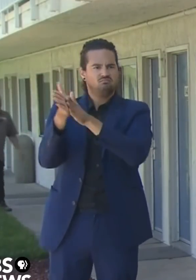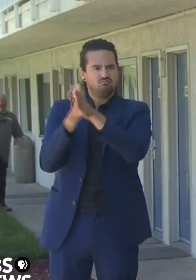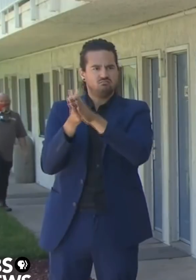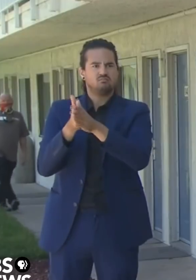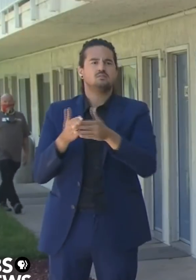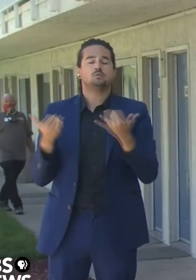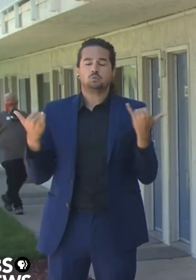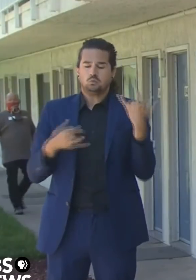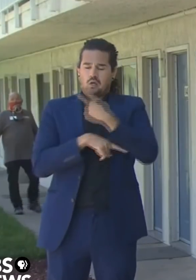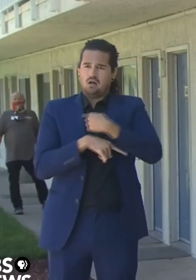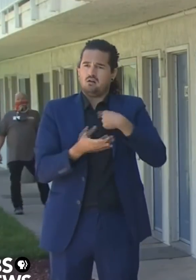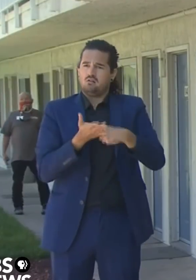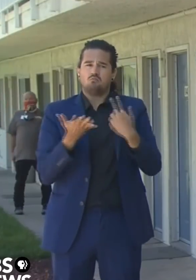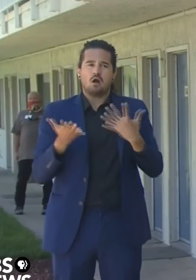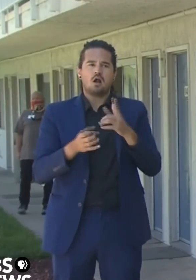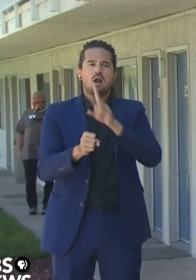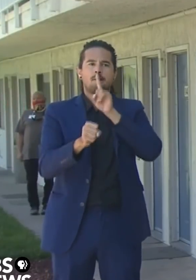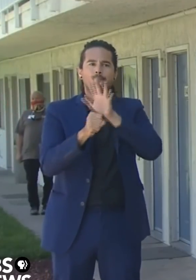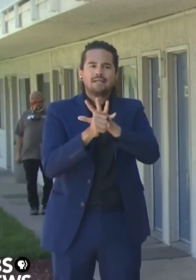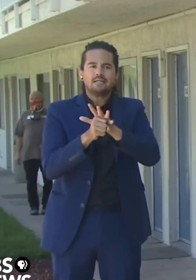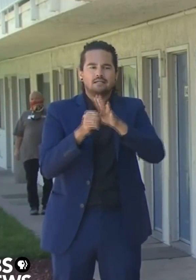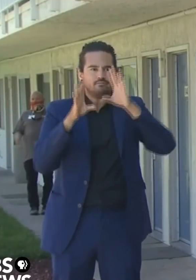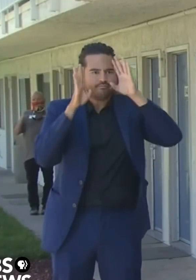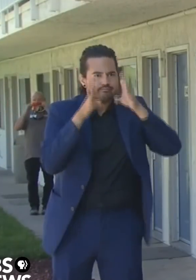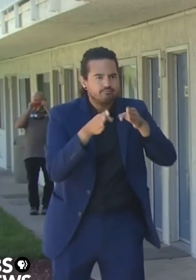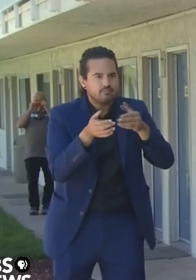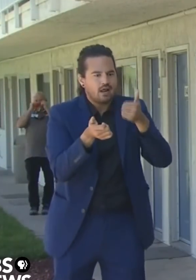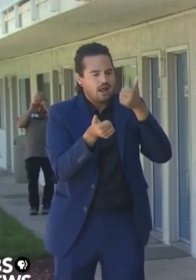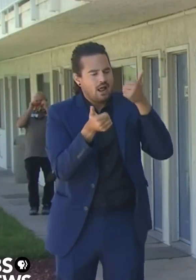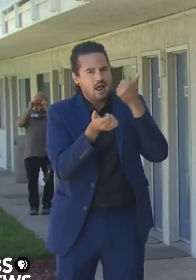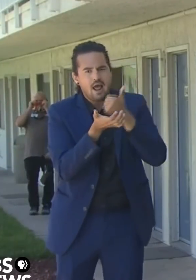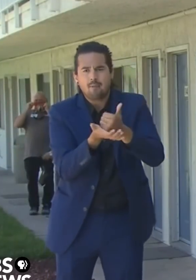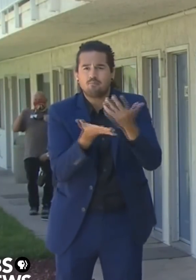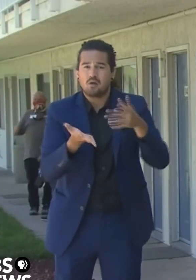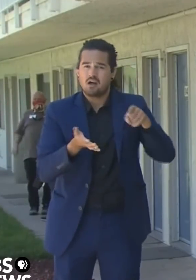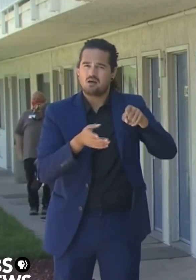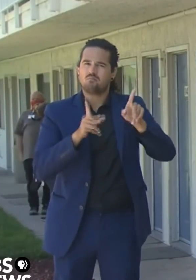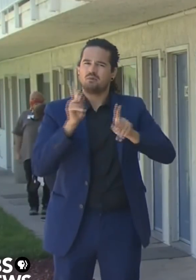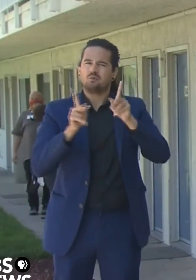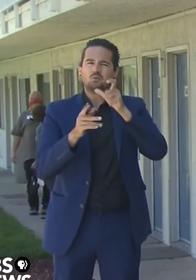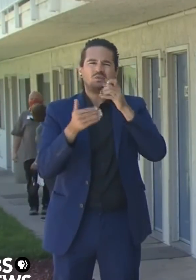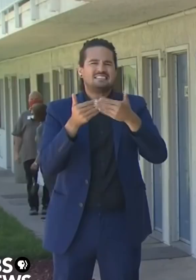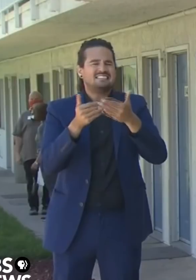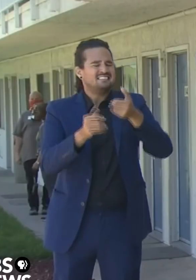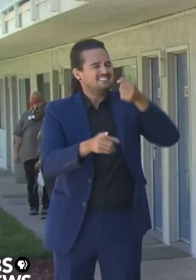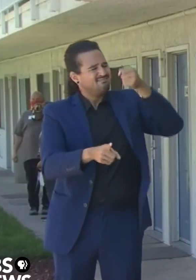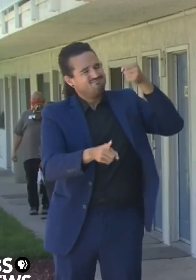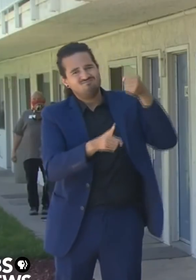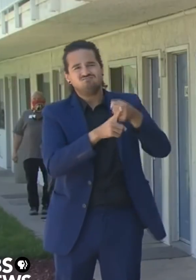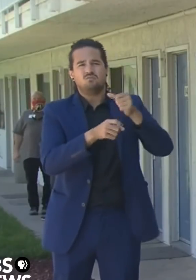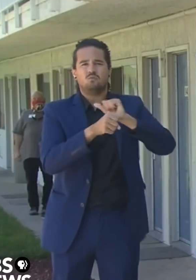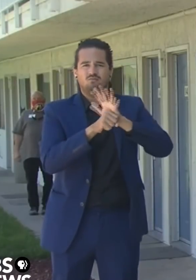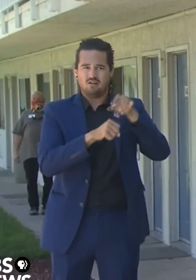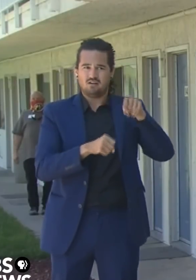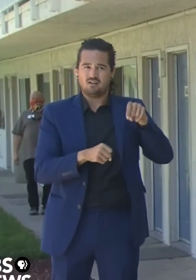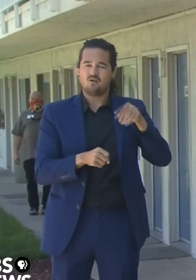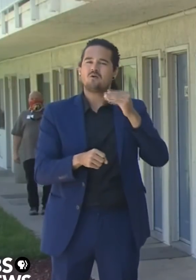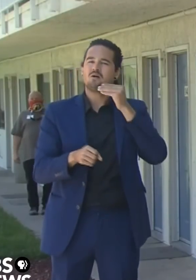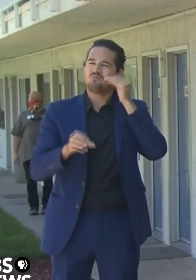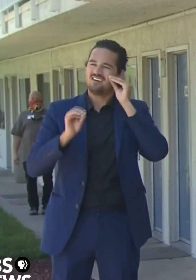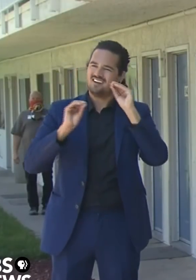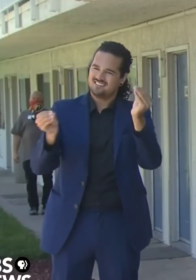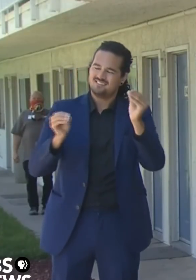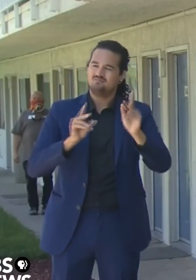the needs of the most vulnerable Californians are homeless. And I could not be more proud and privileged to have signed a budget yesterday that